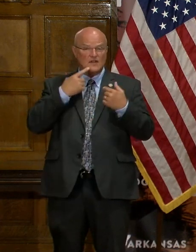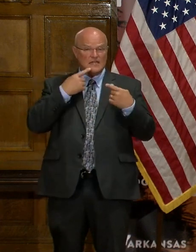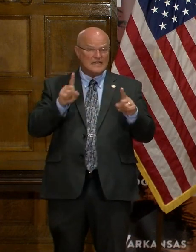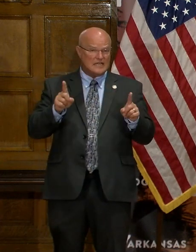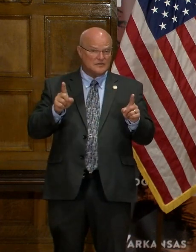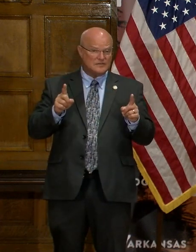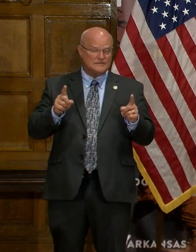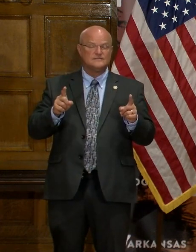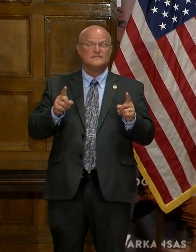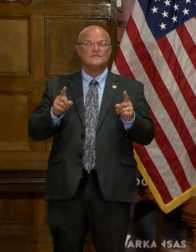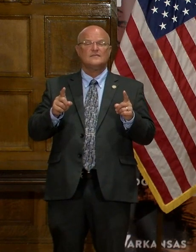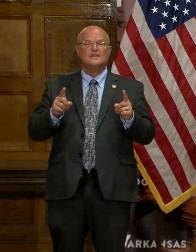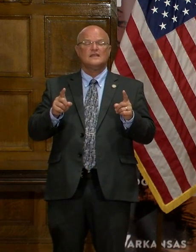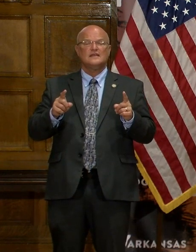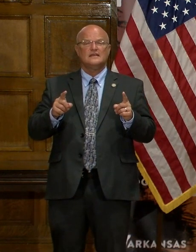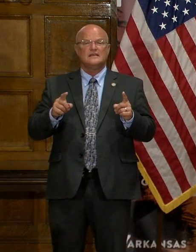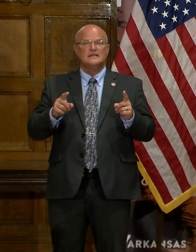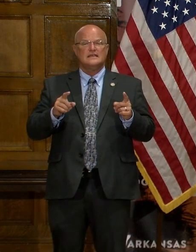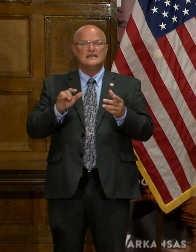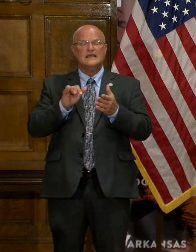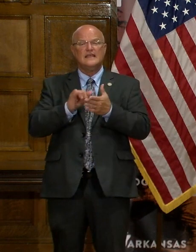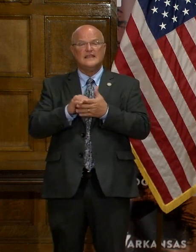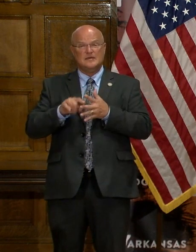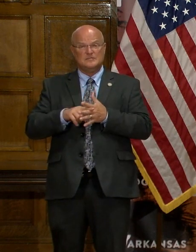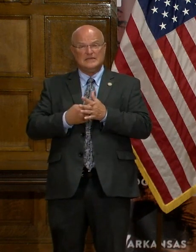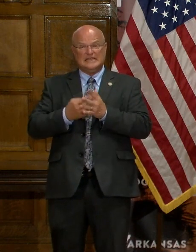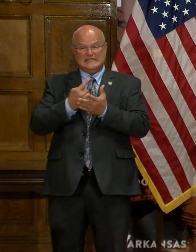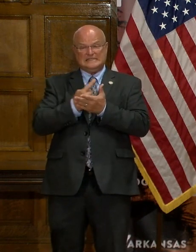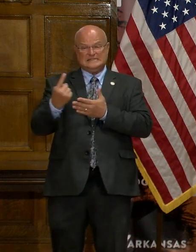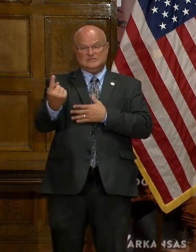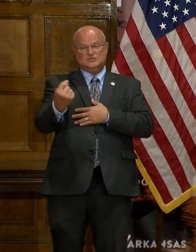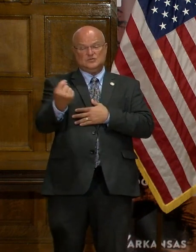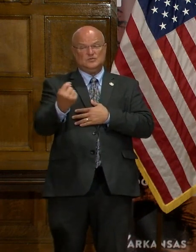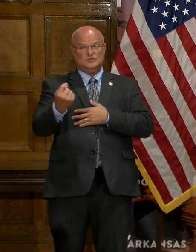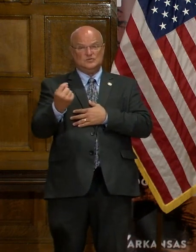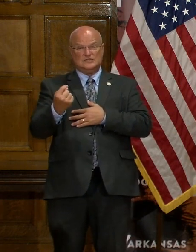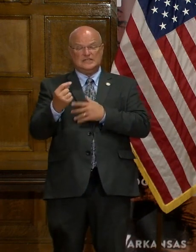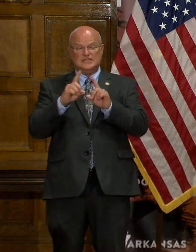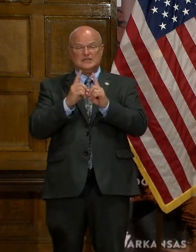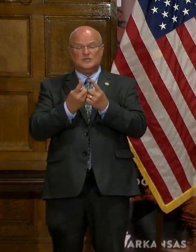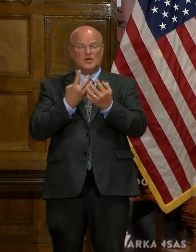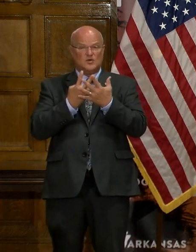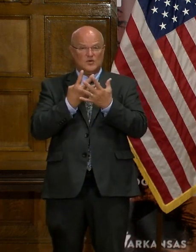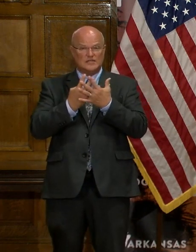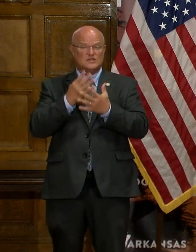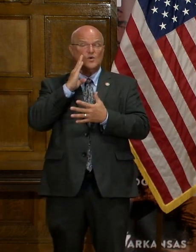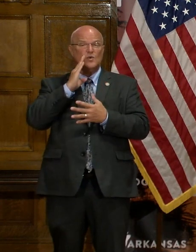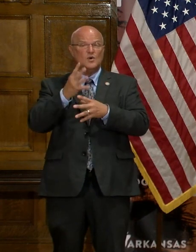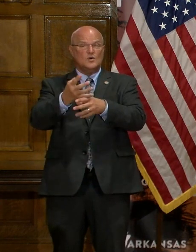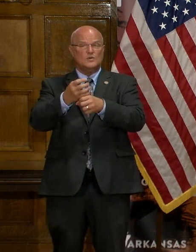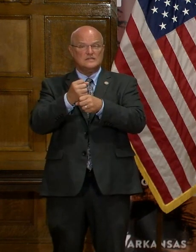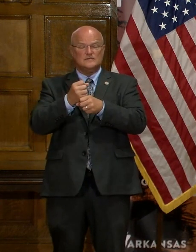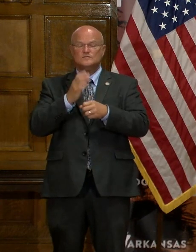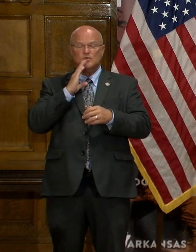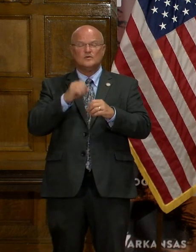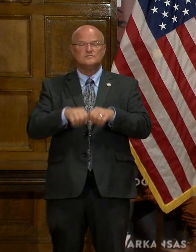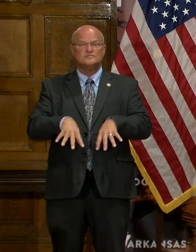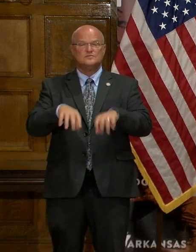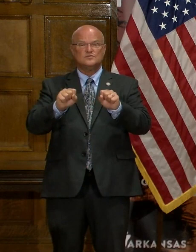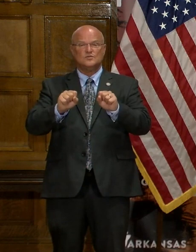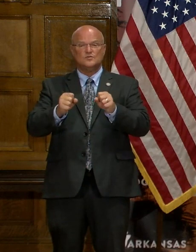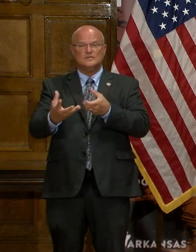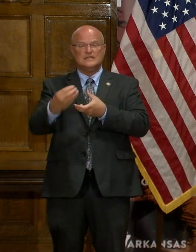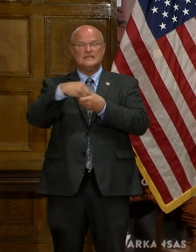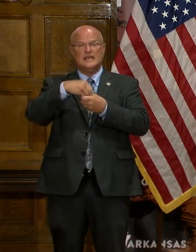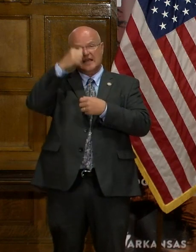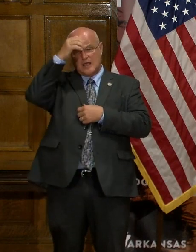that I want to make this afternoon is that beginning next Tuesday, the Division of Correction will receive, will resume the intake